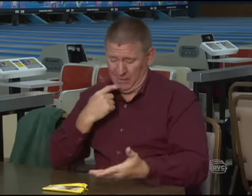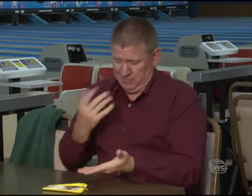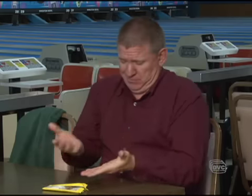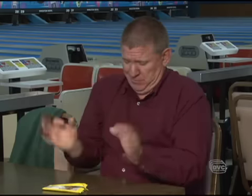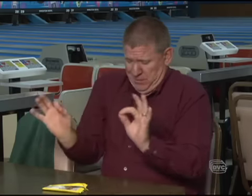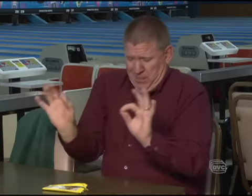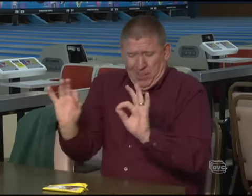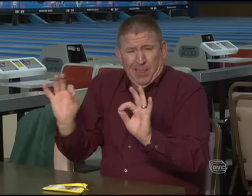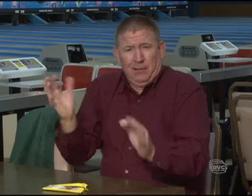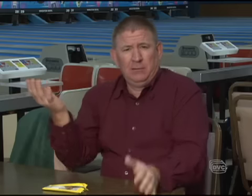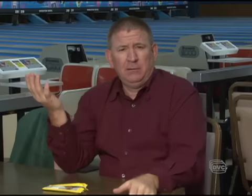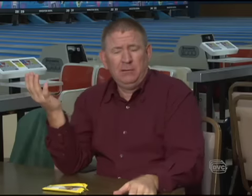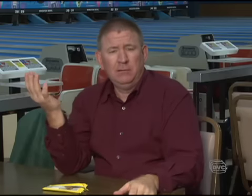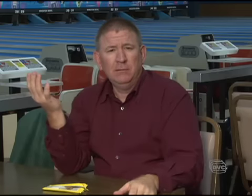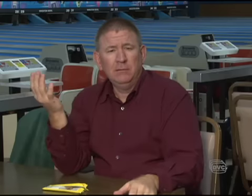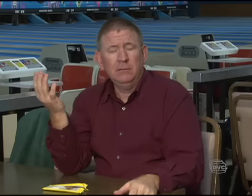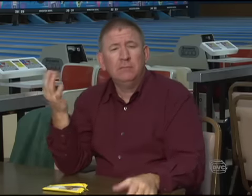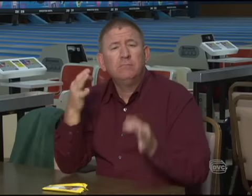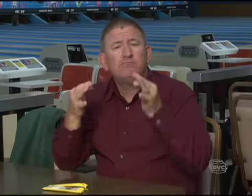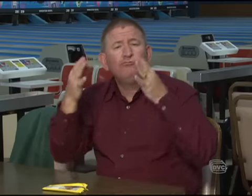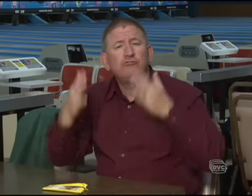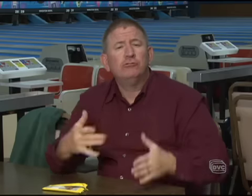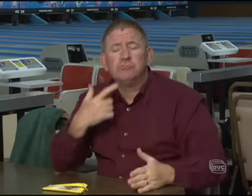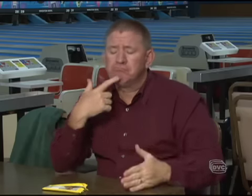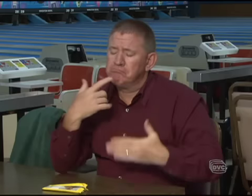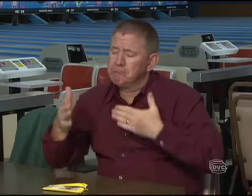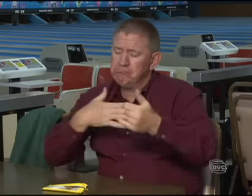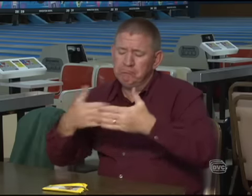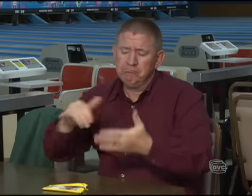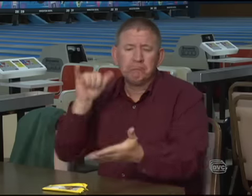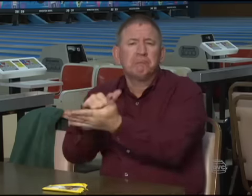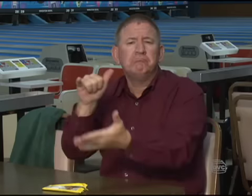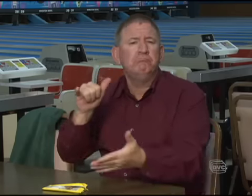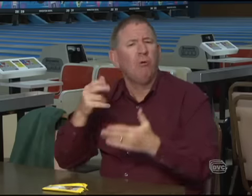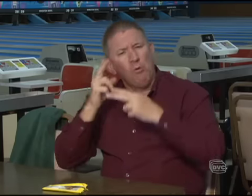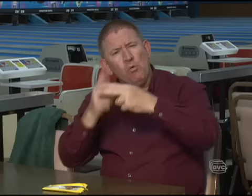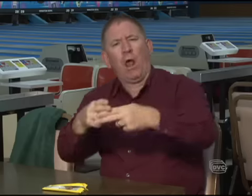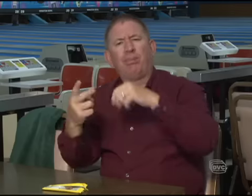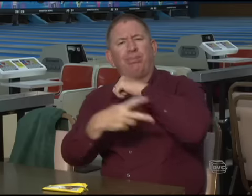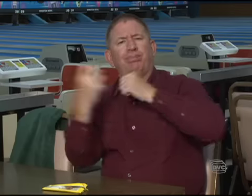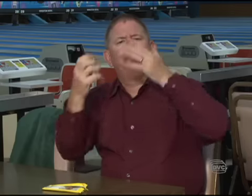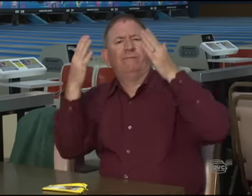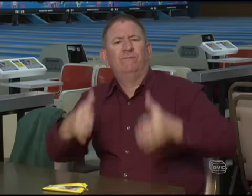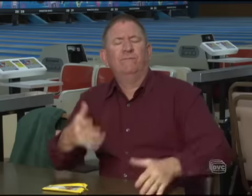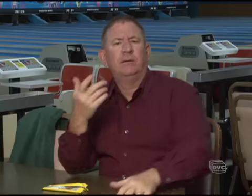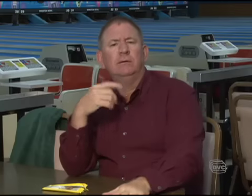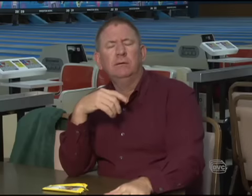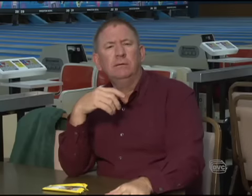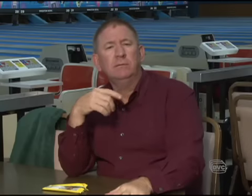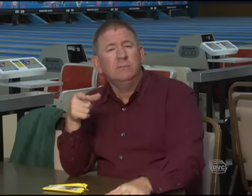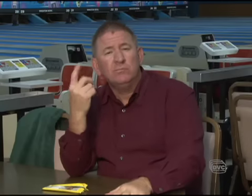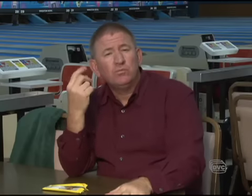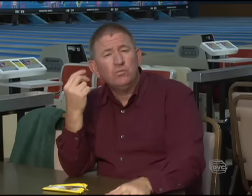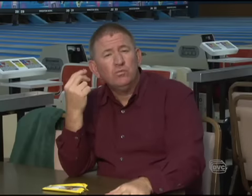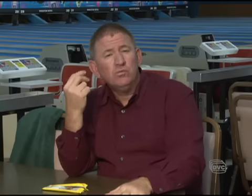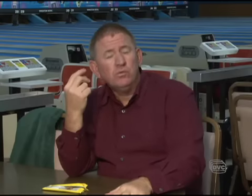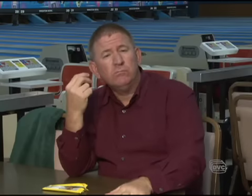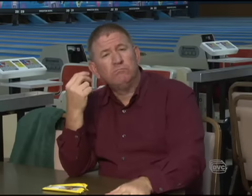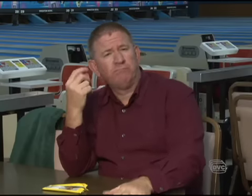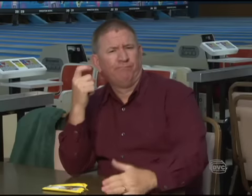oh, what's that? No big deal. But the judge says, it doesn't matter. You broke the law, you're a thief. So what did